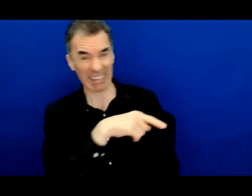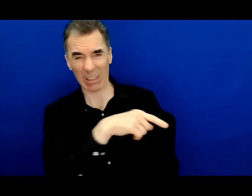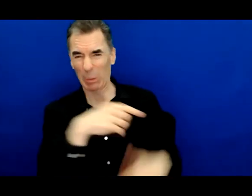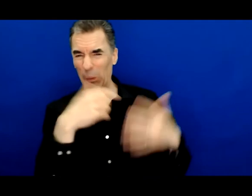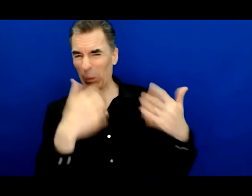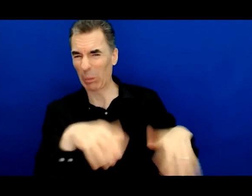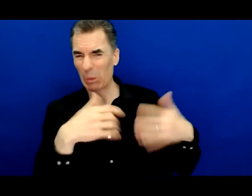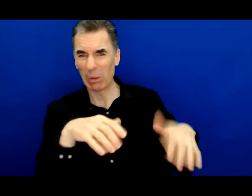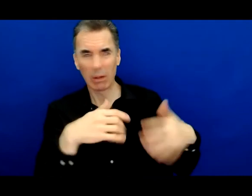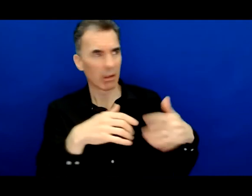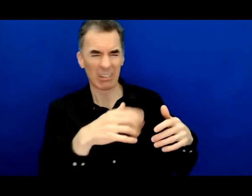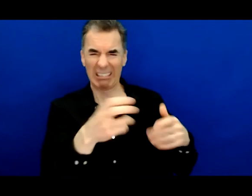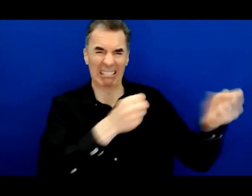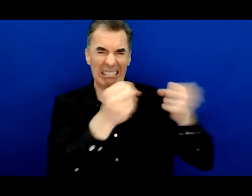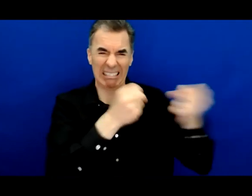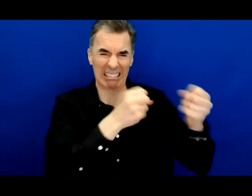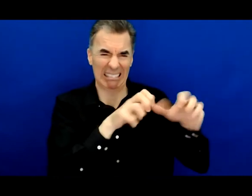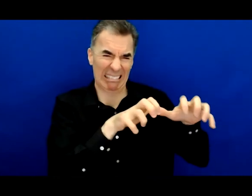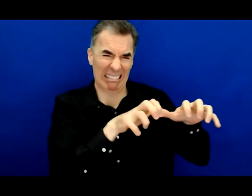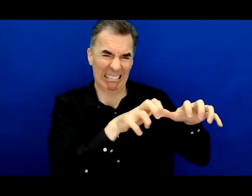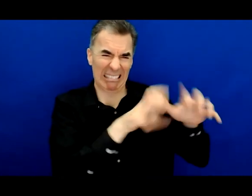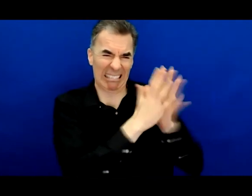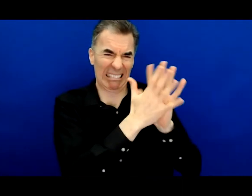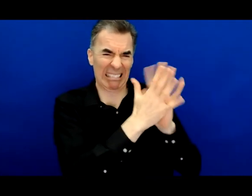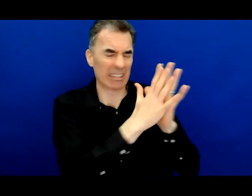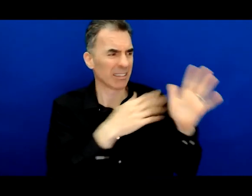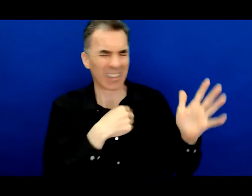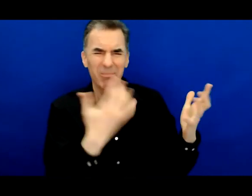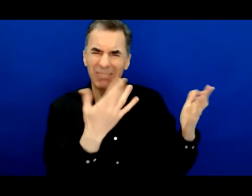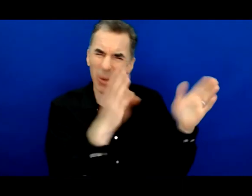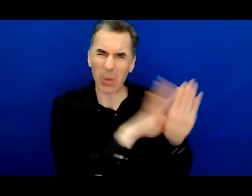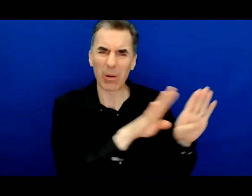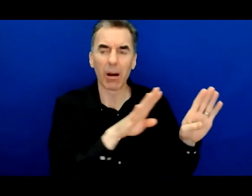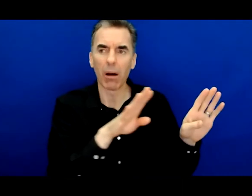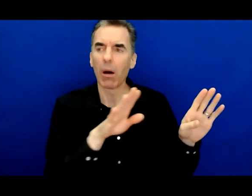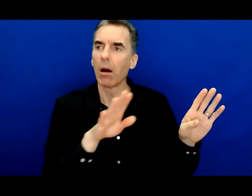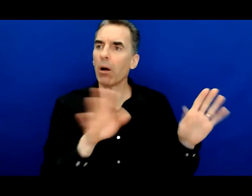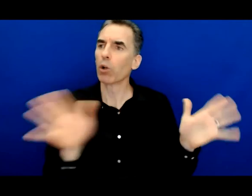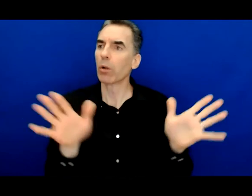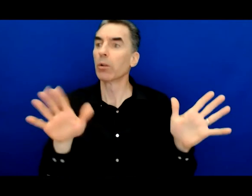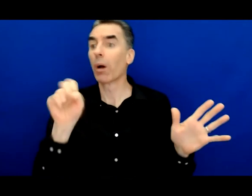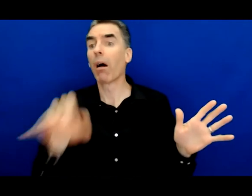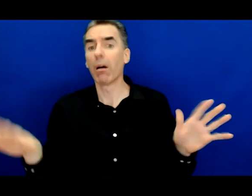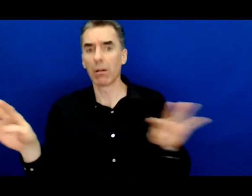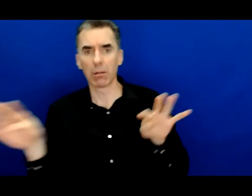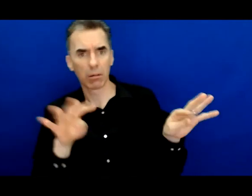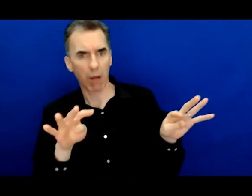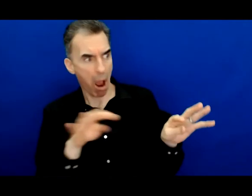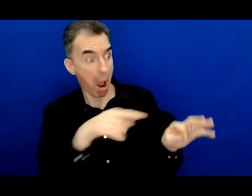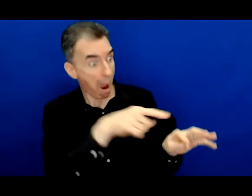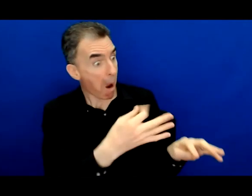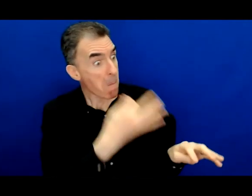of mass incarceration at the very least we can inspire people all around the country to say I wonder what else is possible.